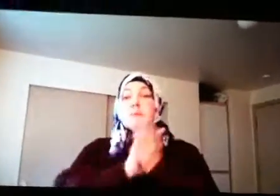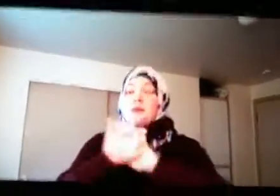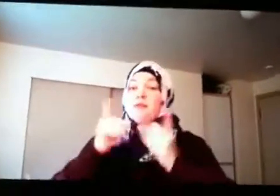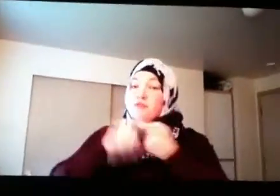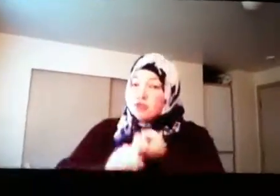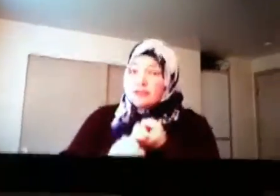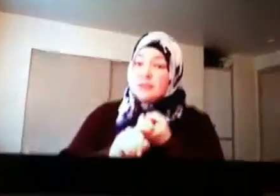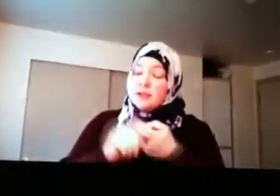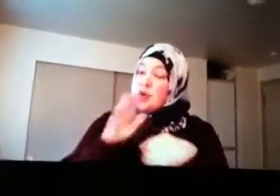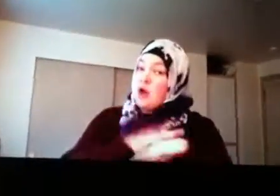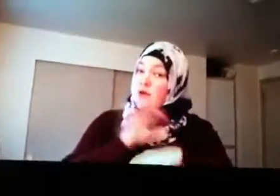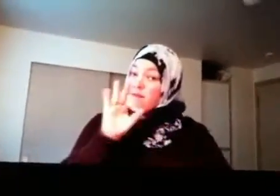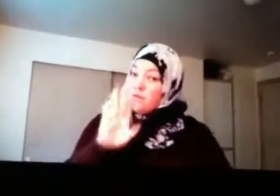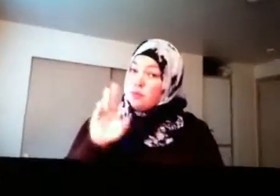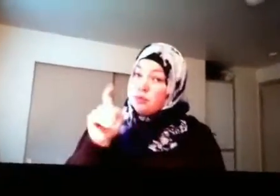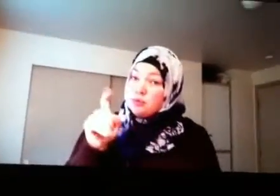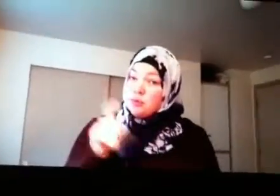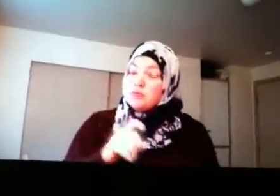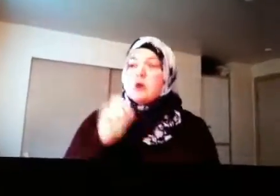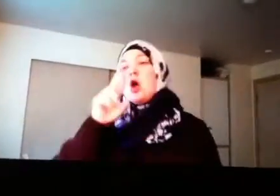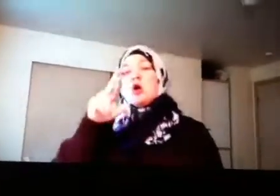You must know the person to become friends on Facebook.